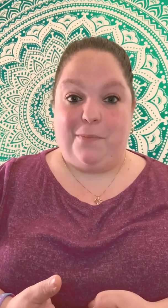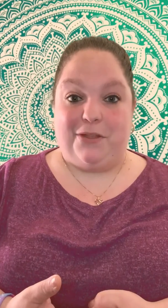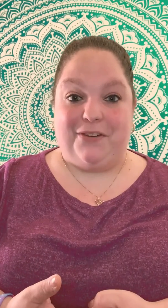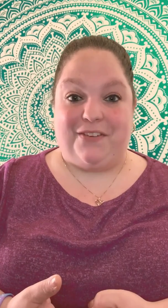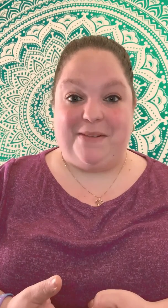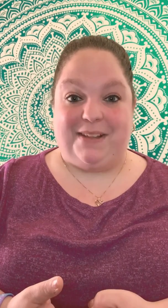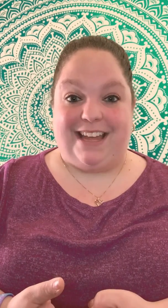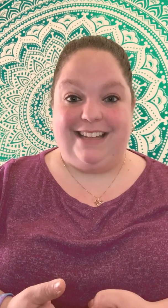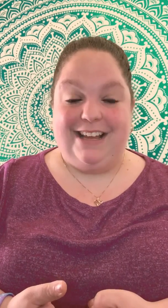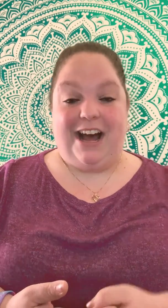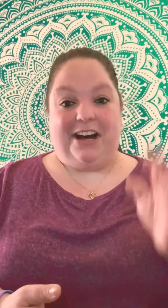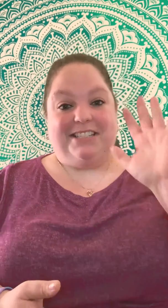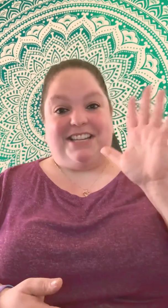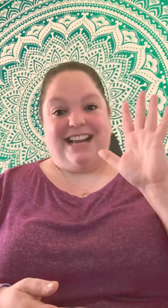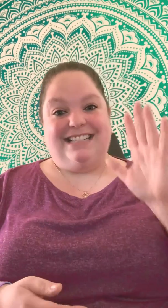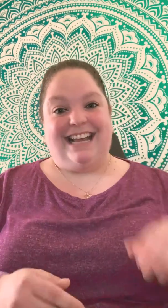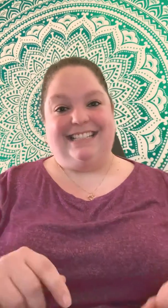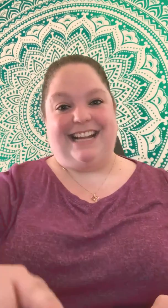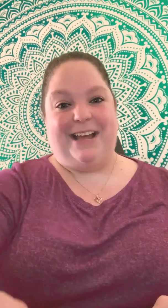with your family. I'll see you guys next time!